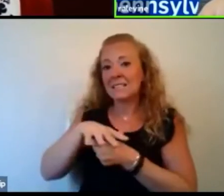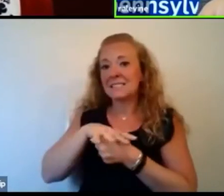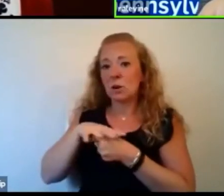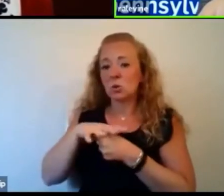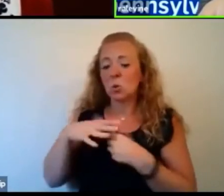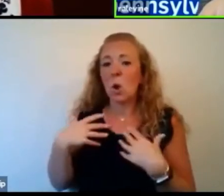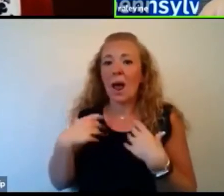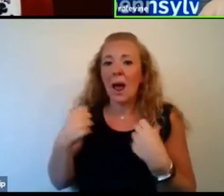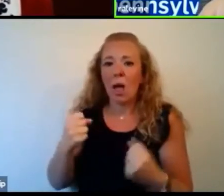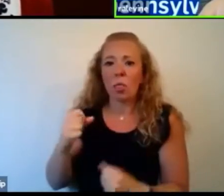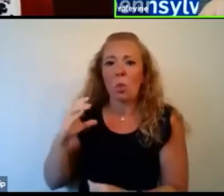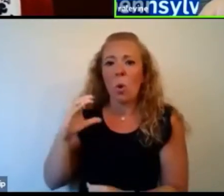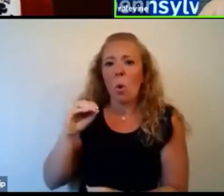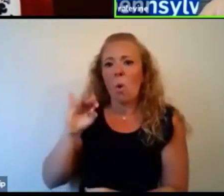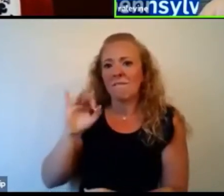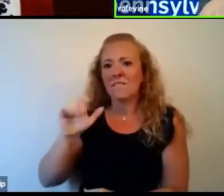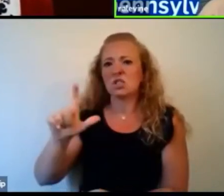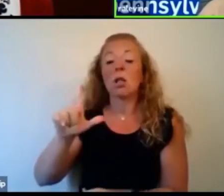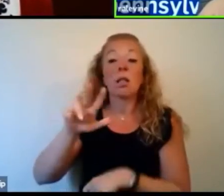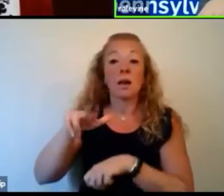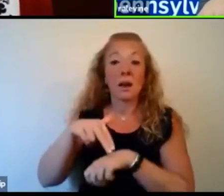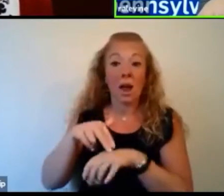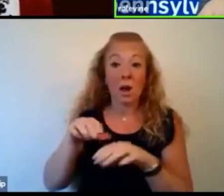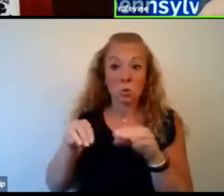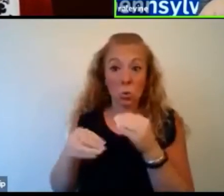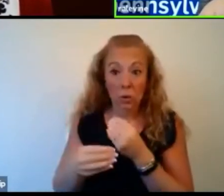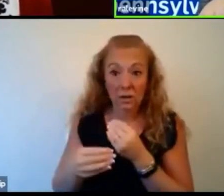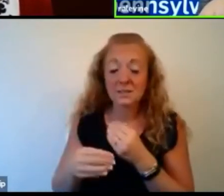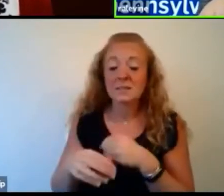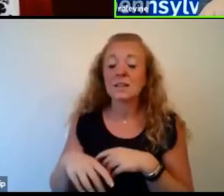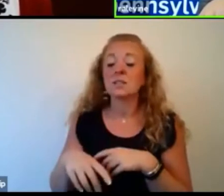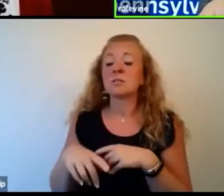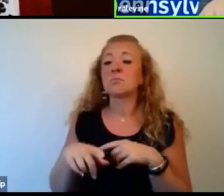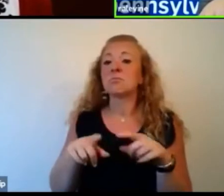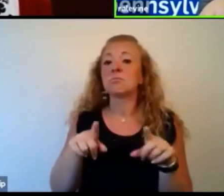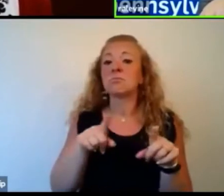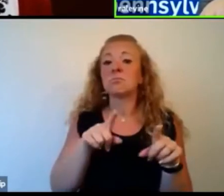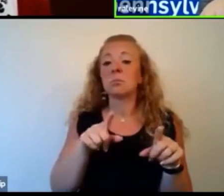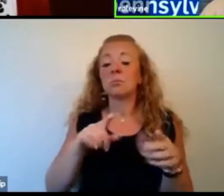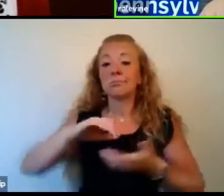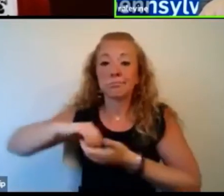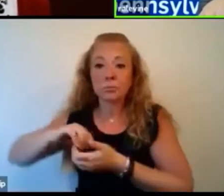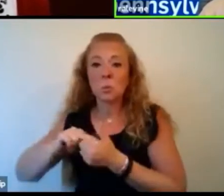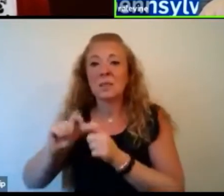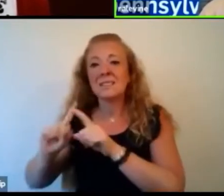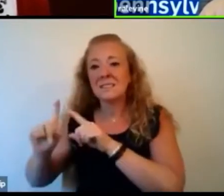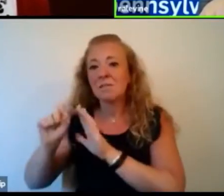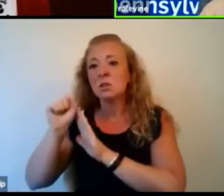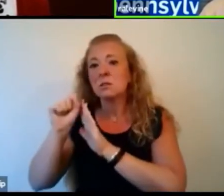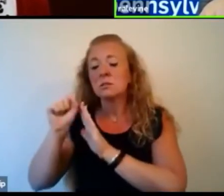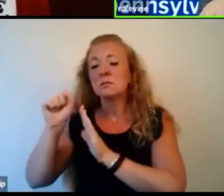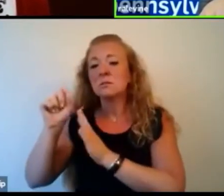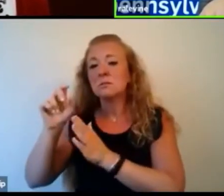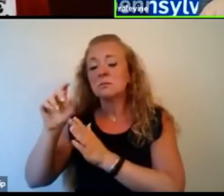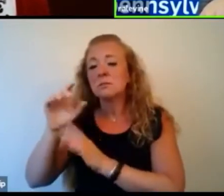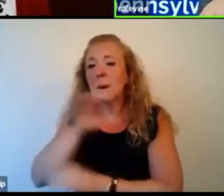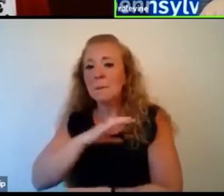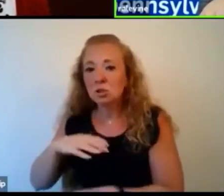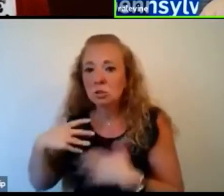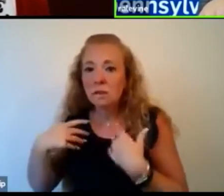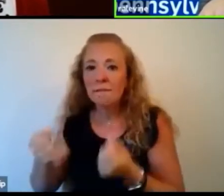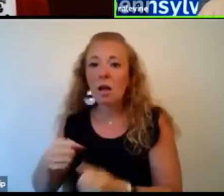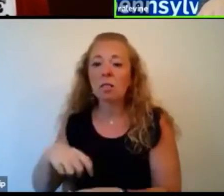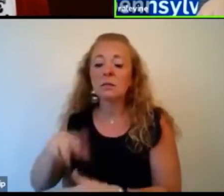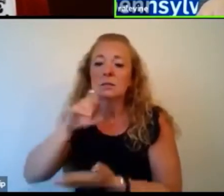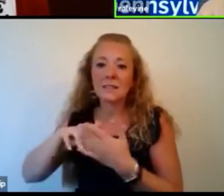this is the national organization with all of the other secretaries or commissioners of health of all the states in the country and also